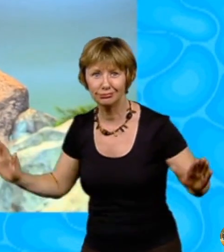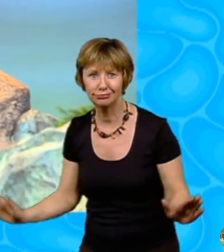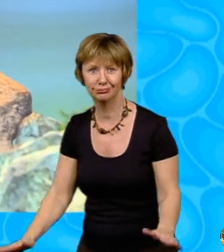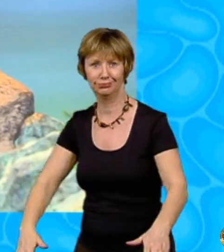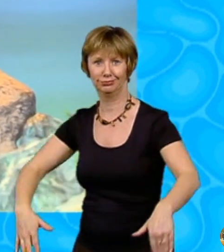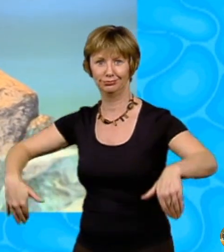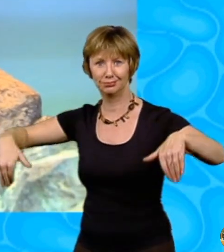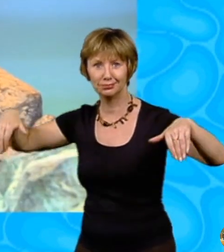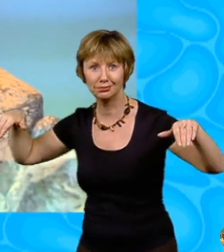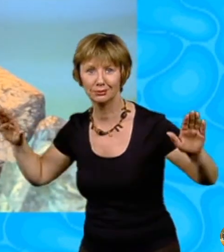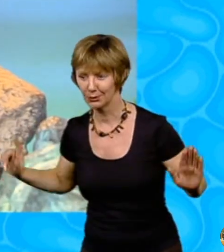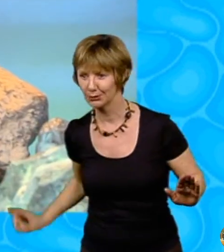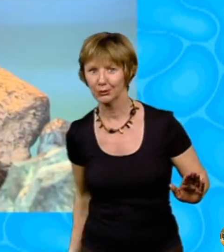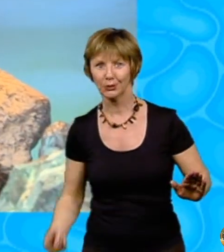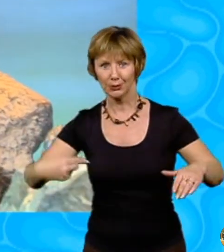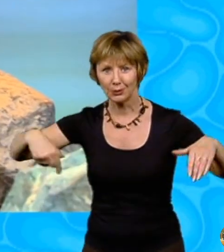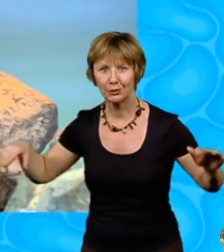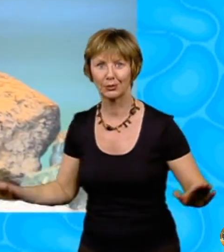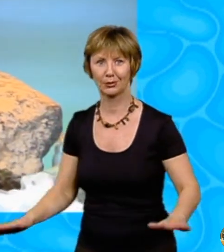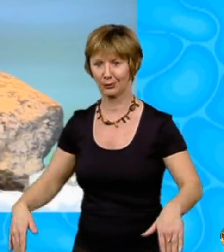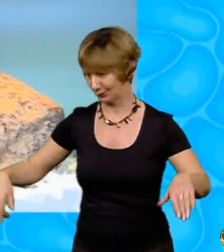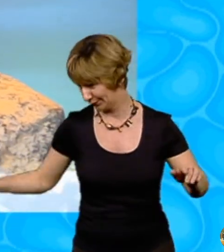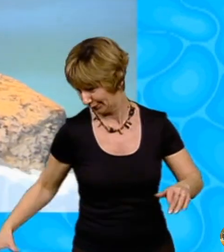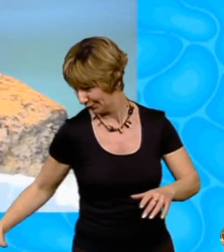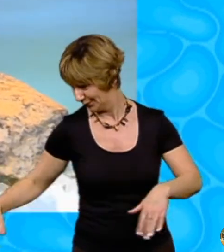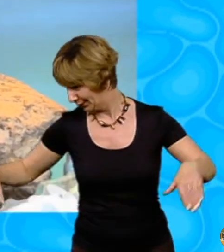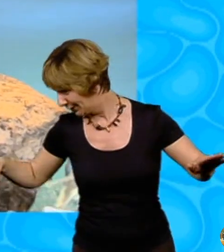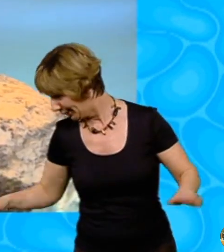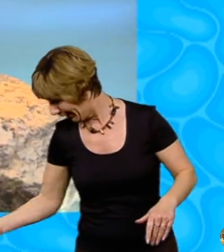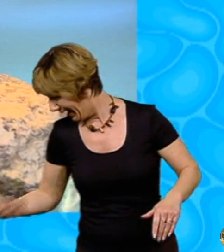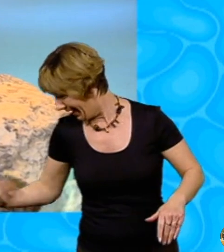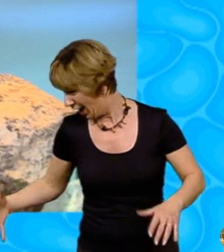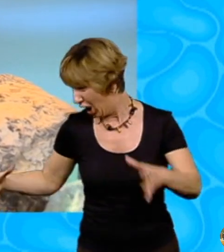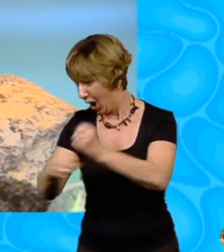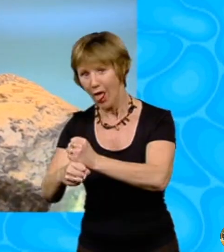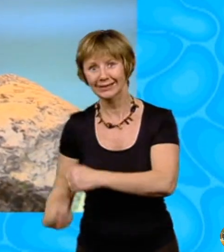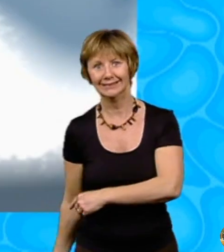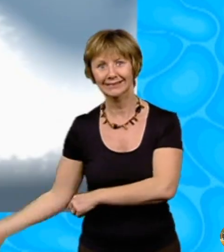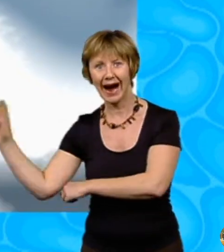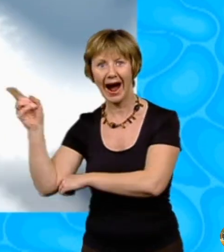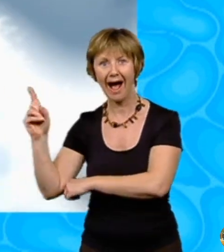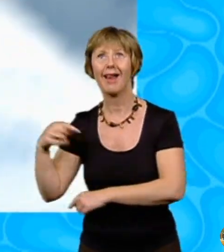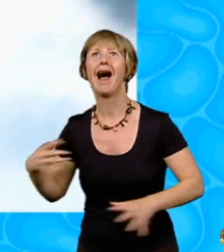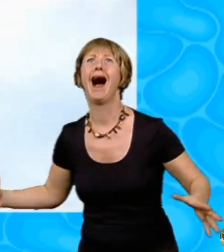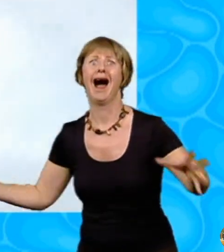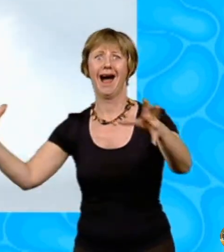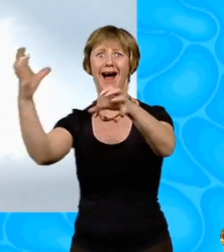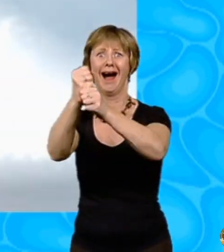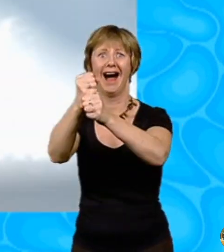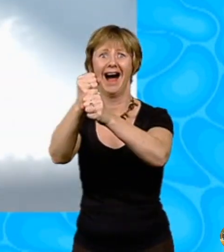lowered her tail. Mira, grab hold. Quick! she said. She didn't need to tell me twice. I jumped up and I grabbed hold of her tail. And